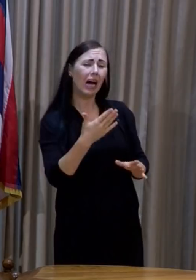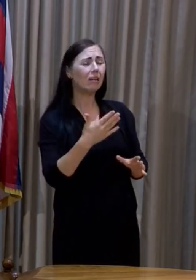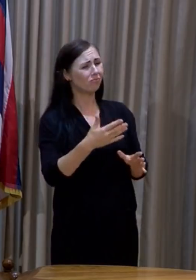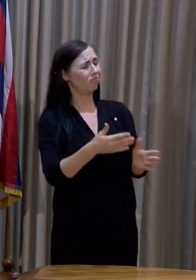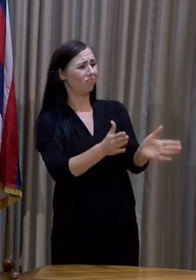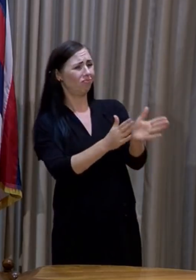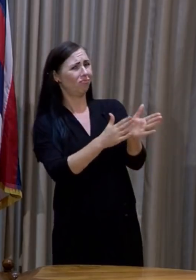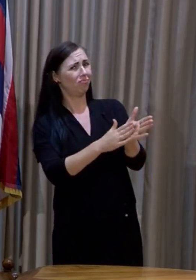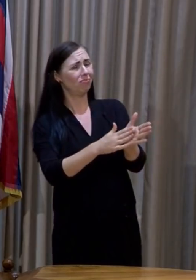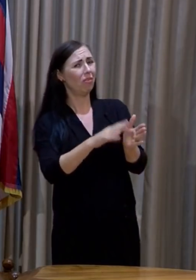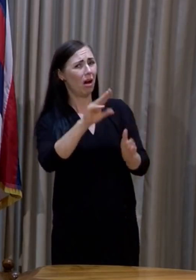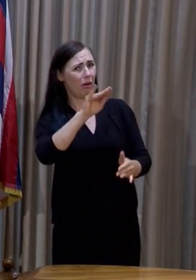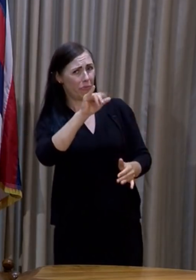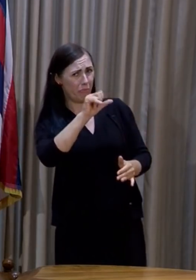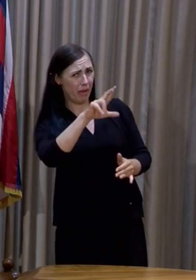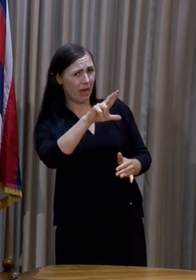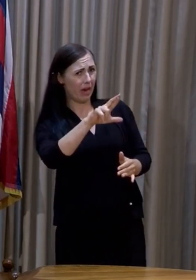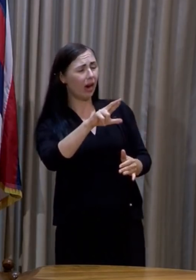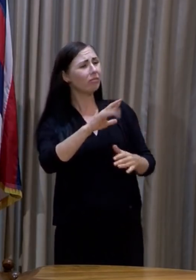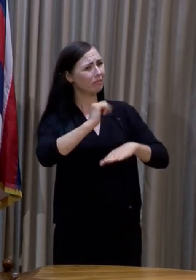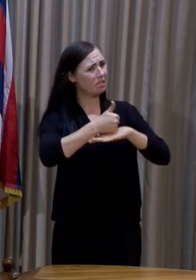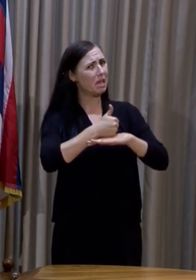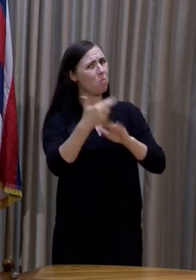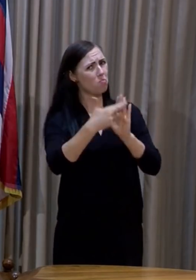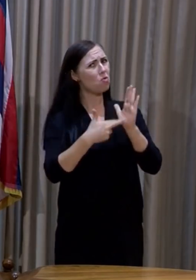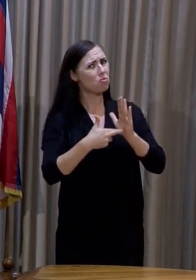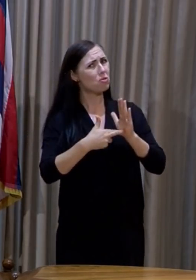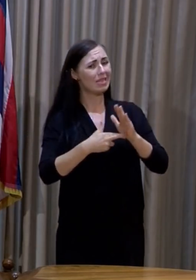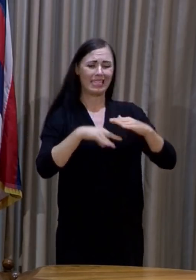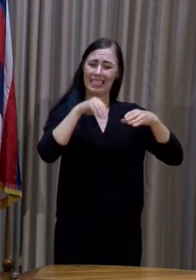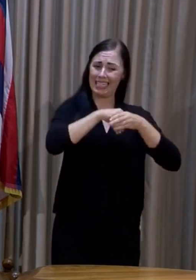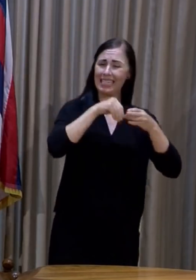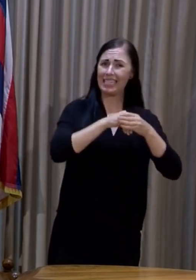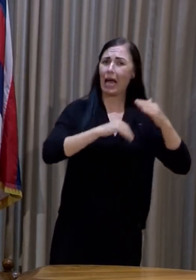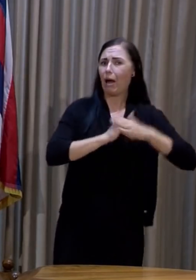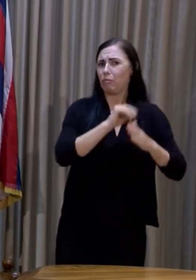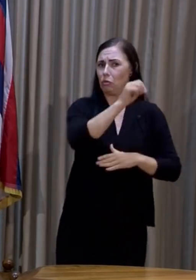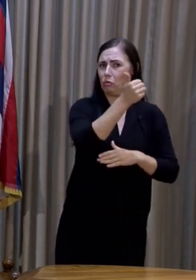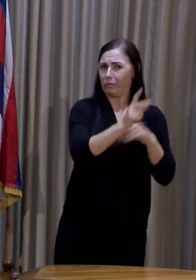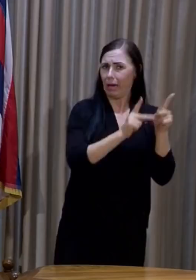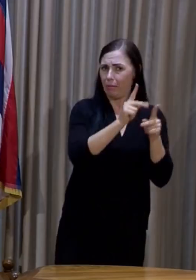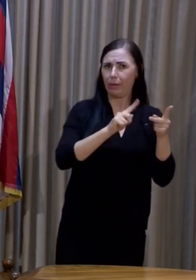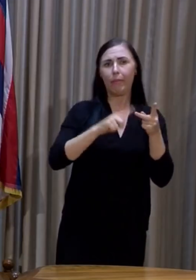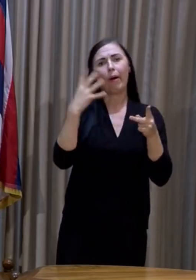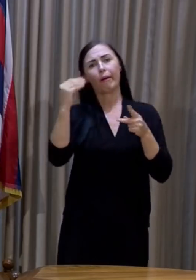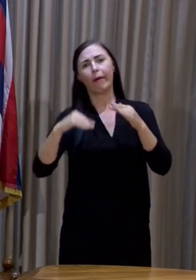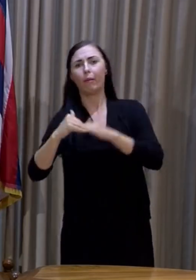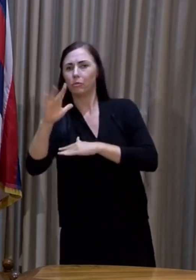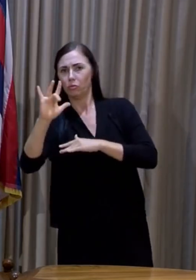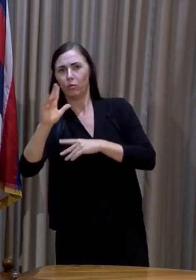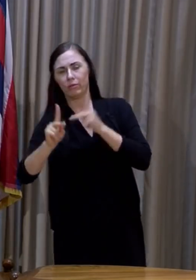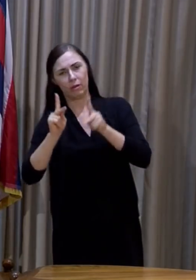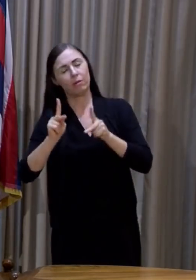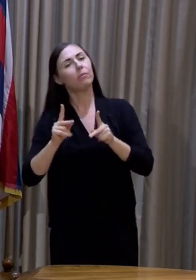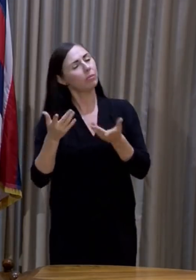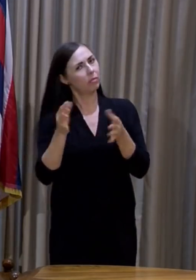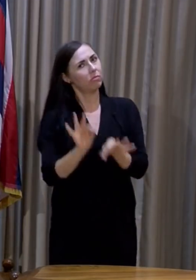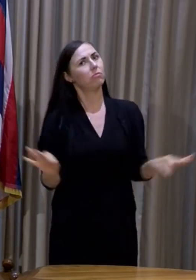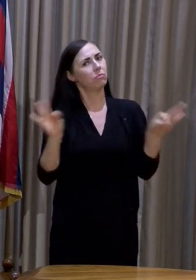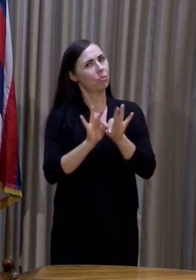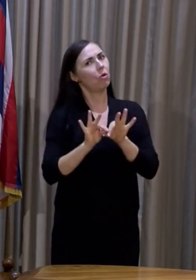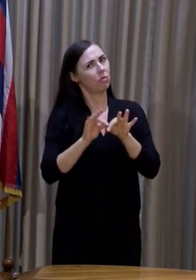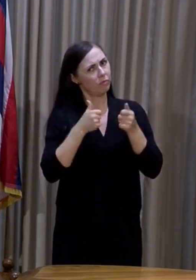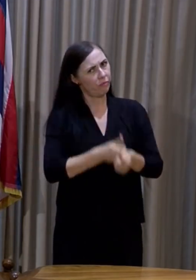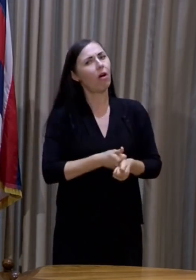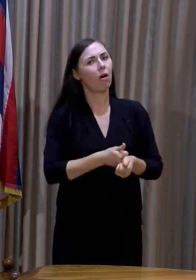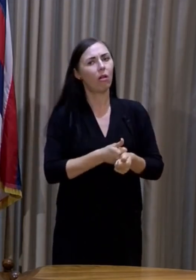over 10 indoors and 25 outdoors. We definitely need to take action to